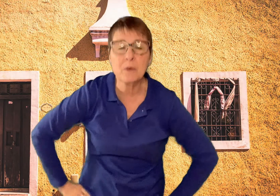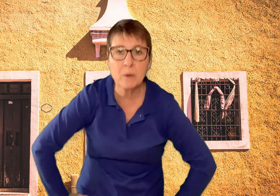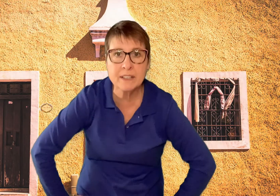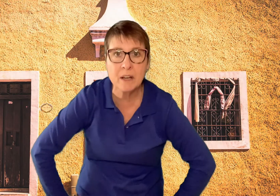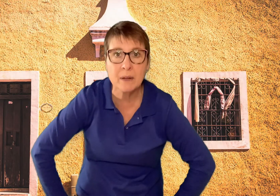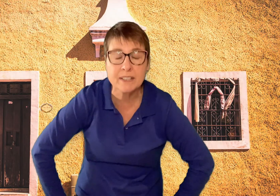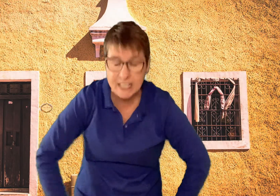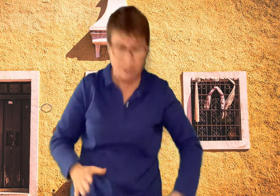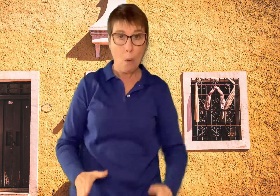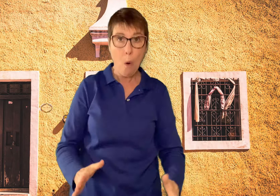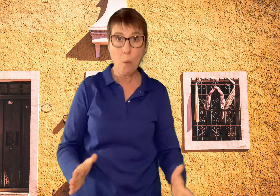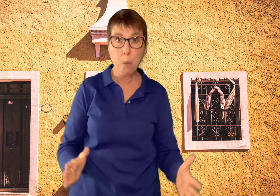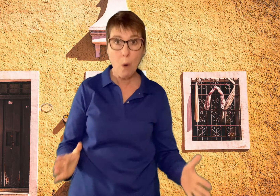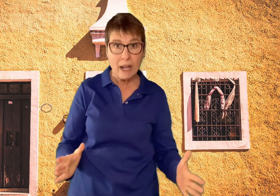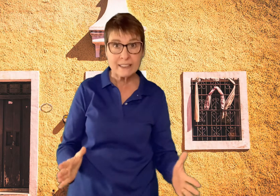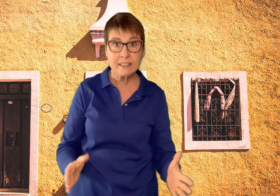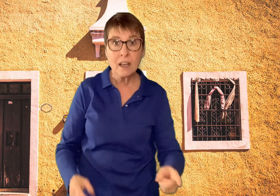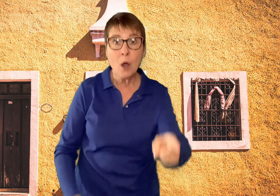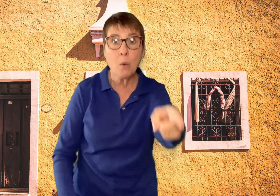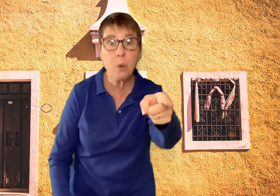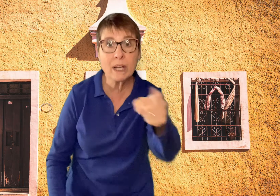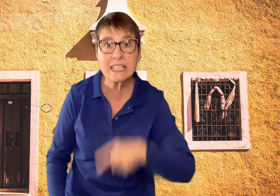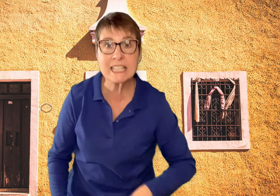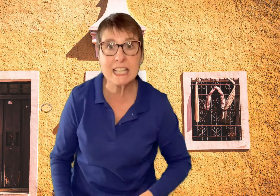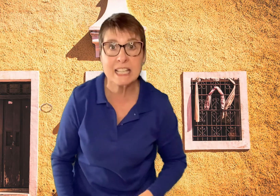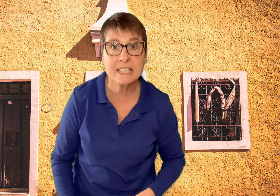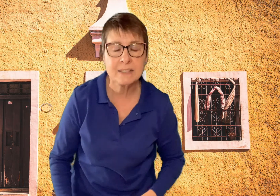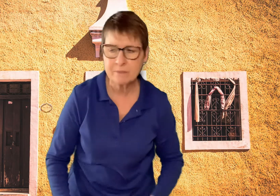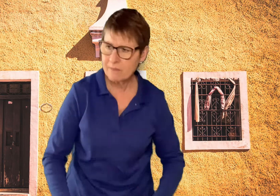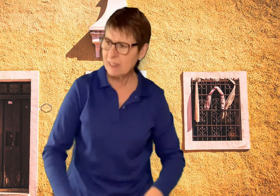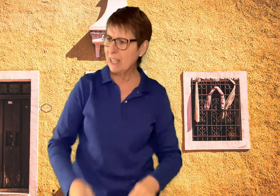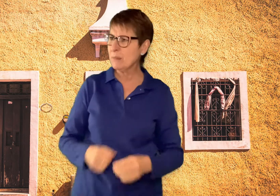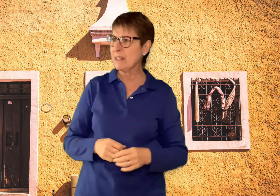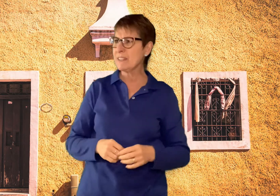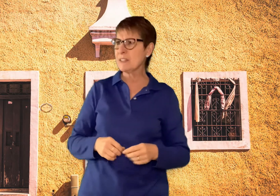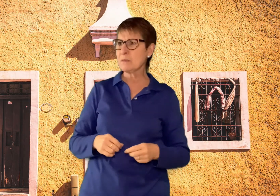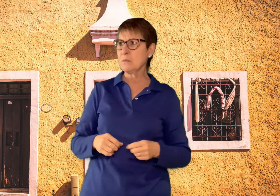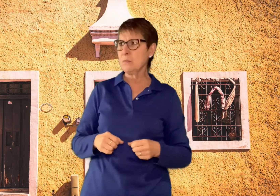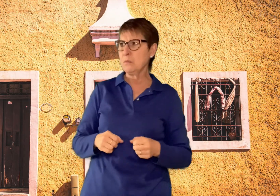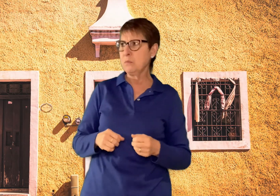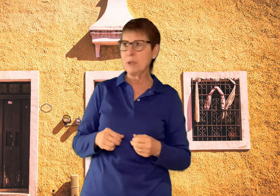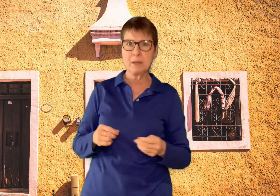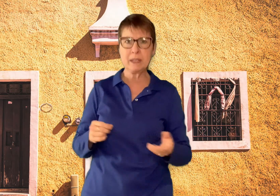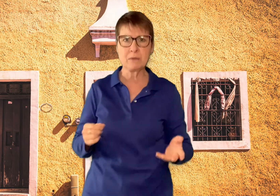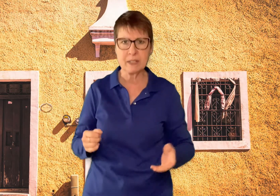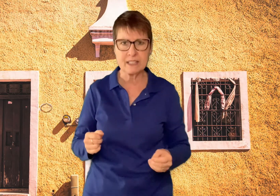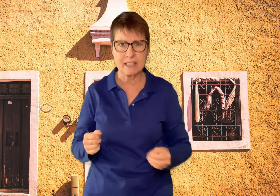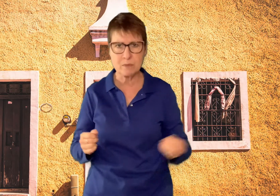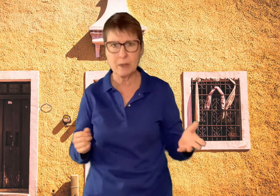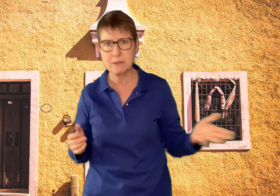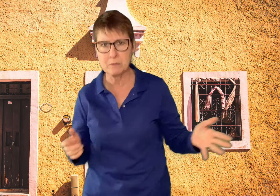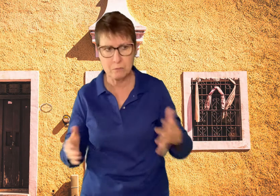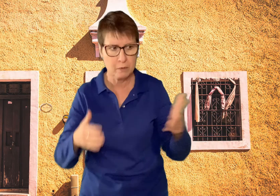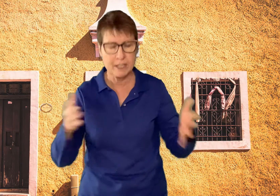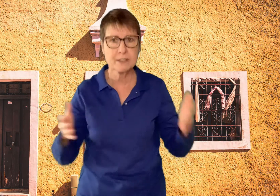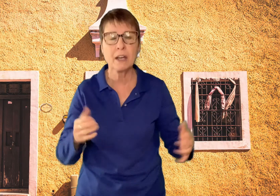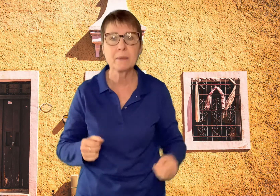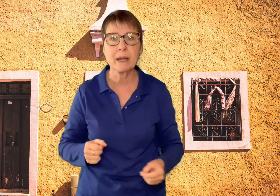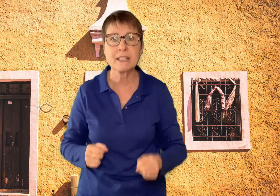window and sees, what, what is this? And the wife says, what do you mean? What is this? What, what are you talking about? He said,